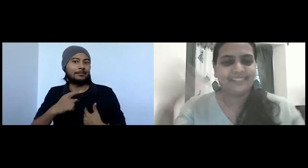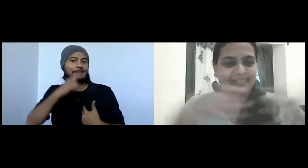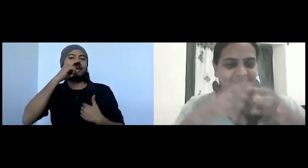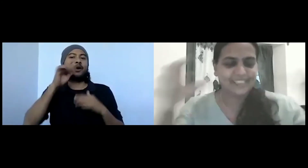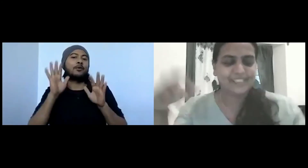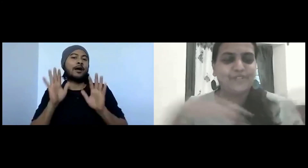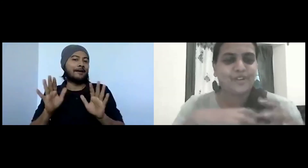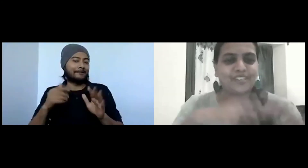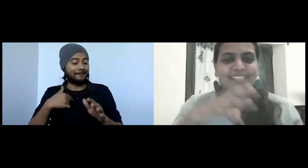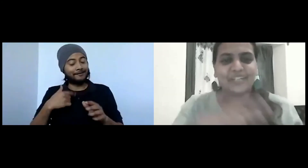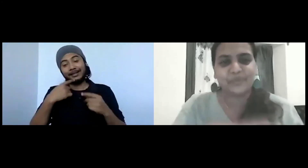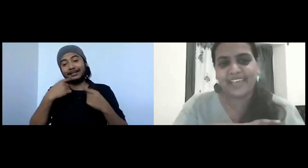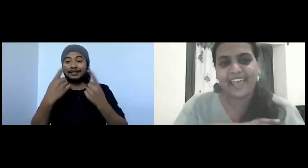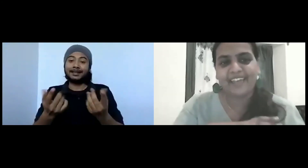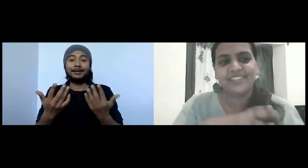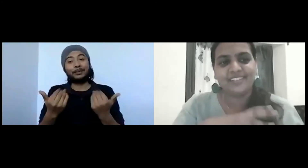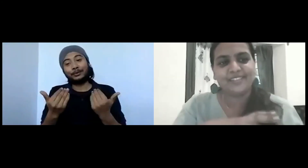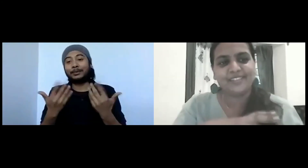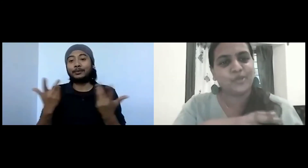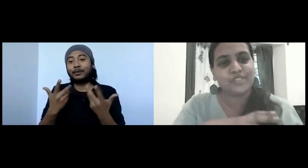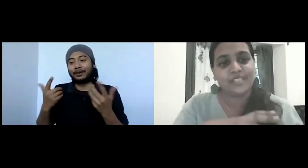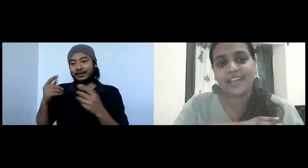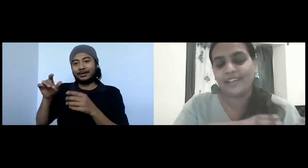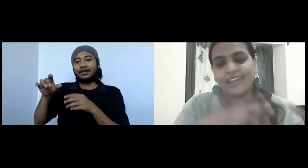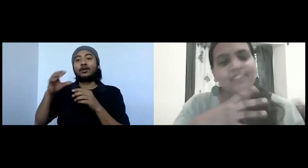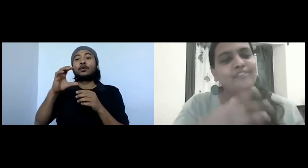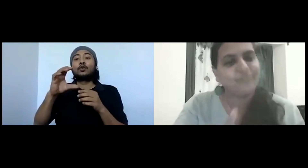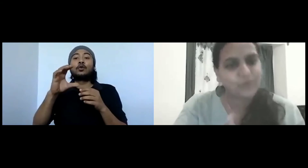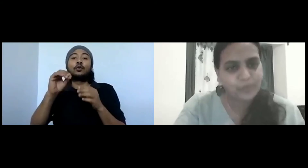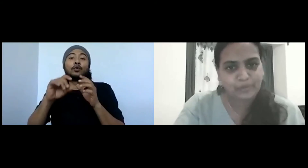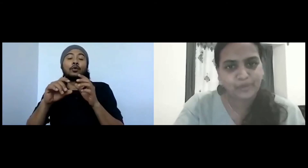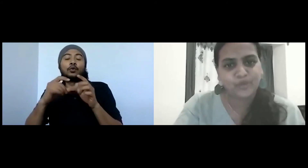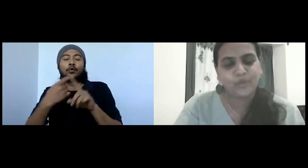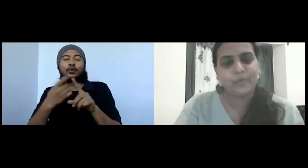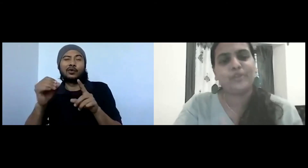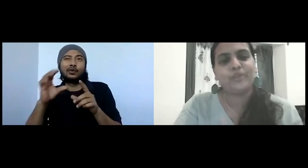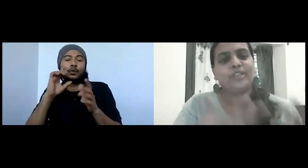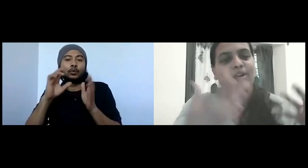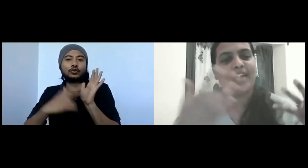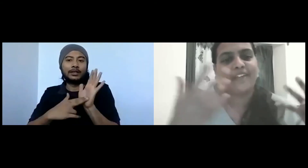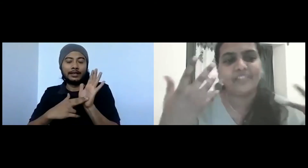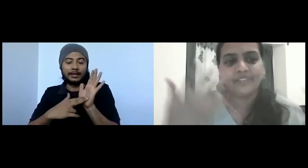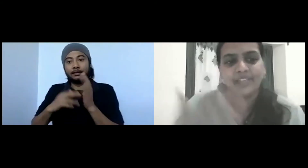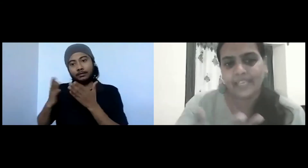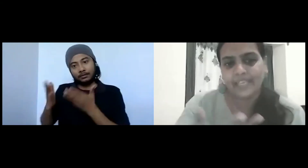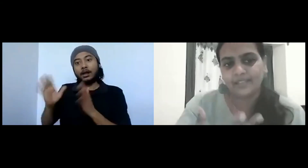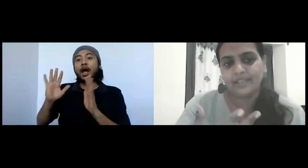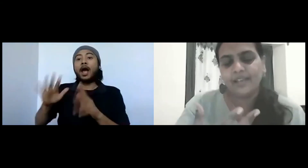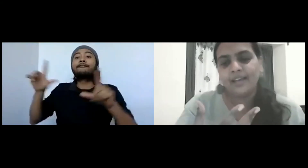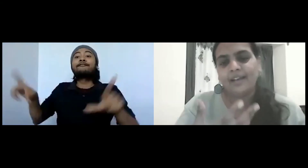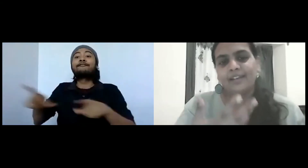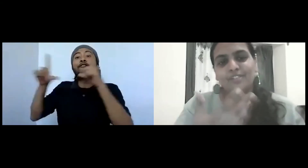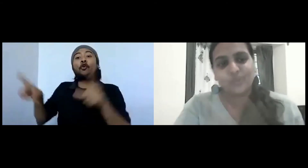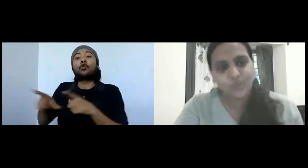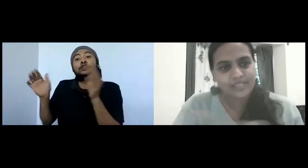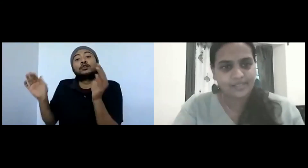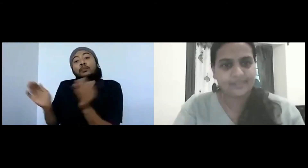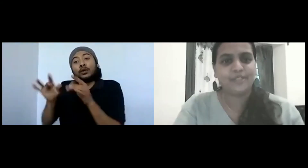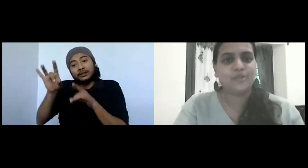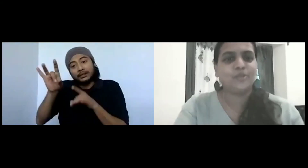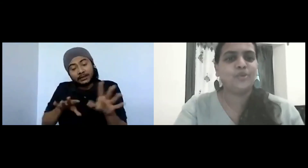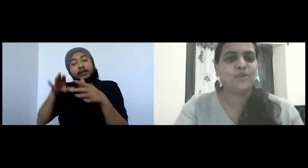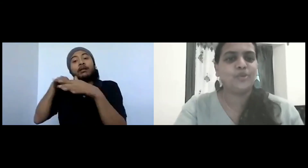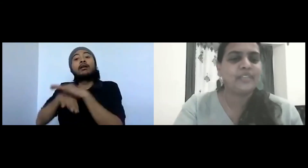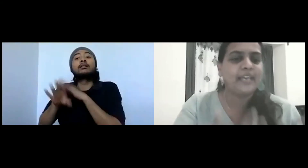you know, city forests that we have here in Kuchin. And very few people know about it or have even taken school